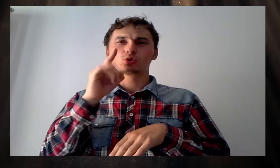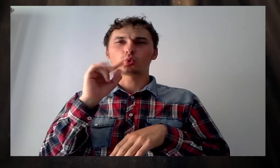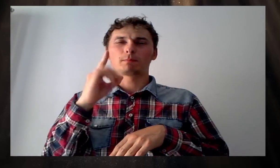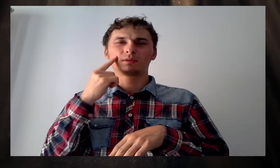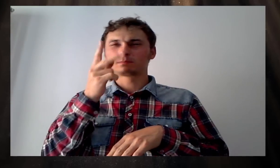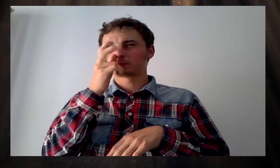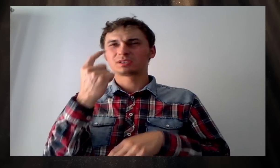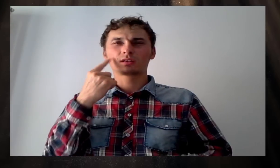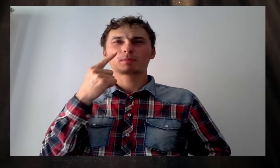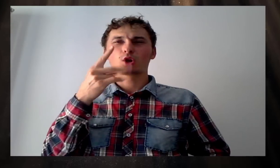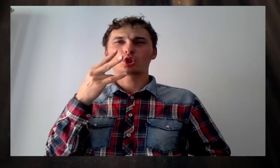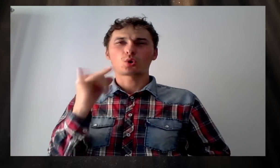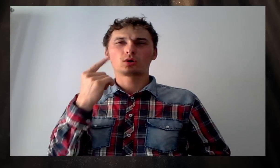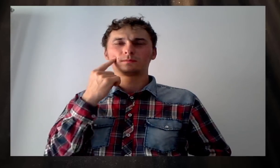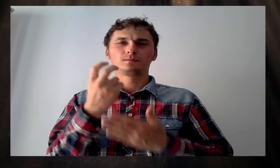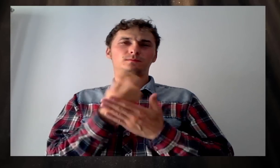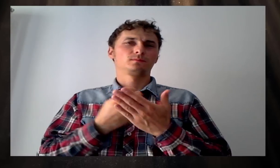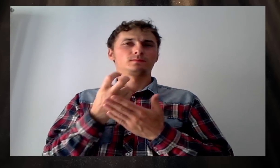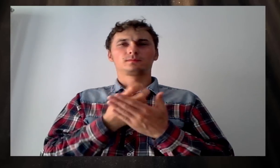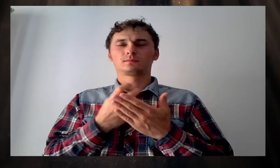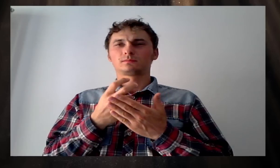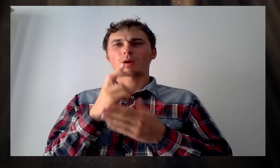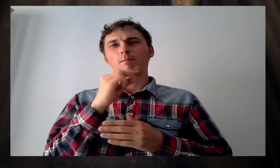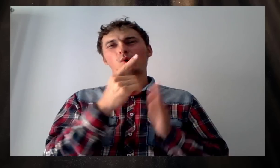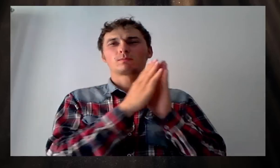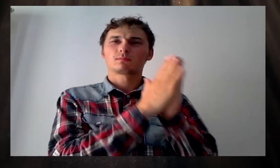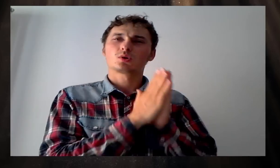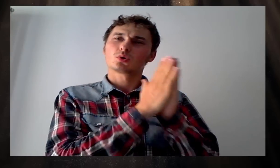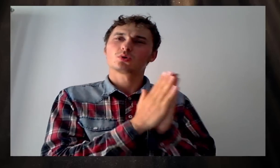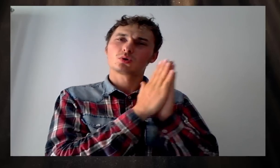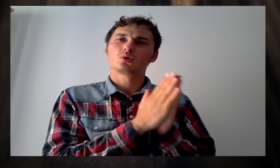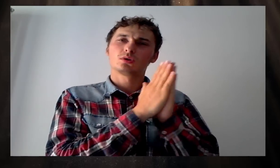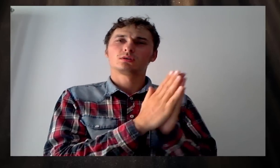I'm talking about, one's about. I'm